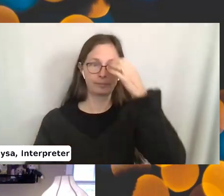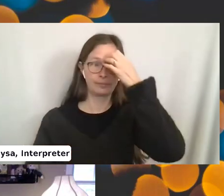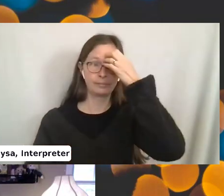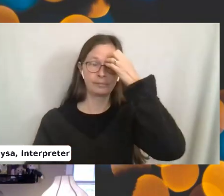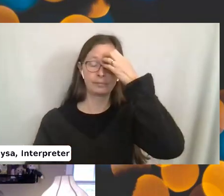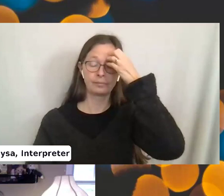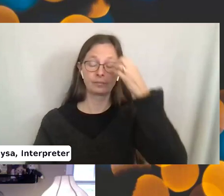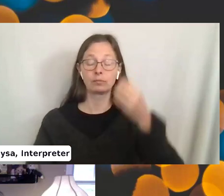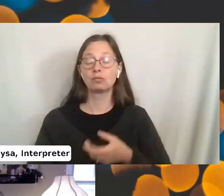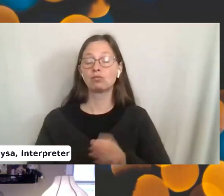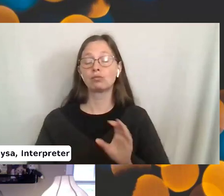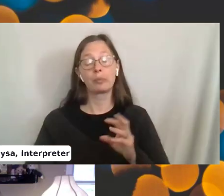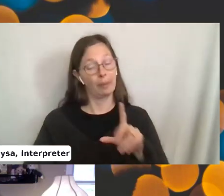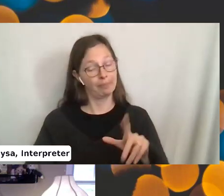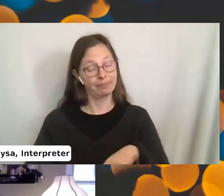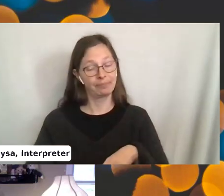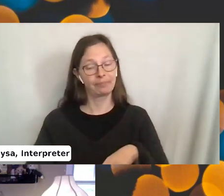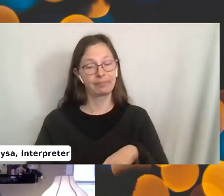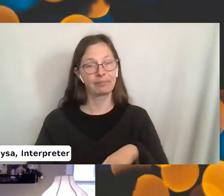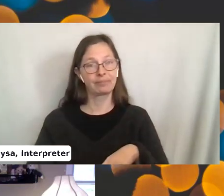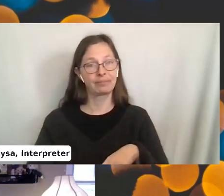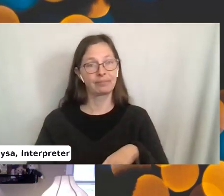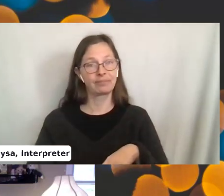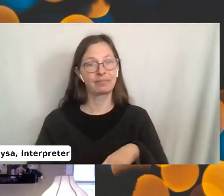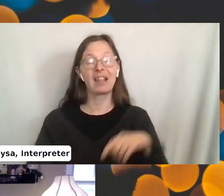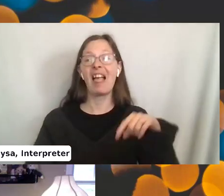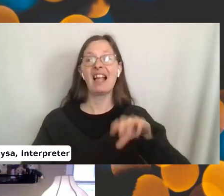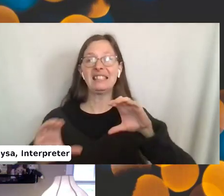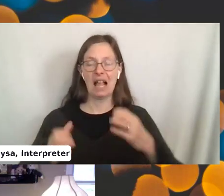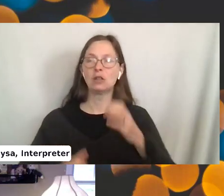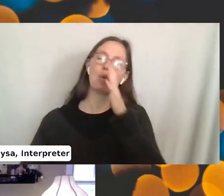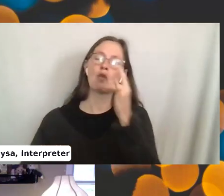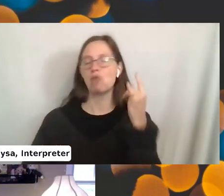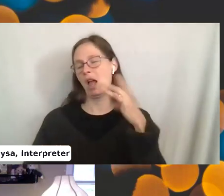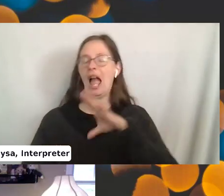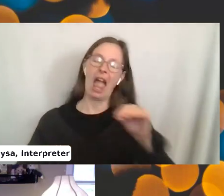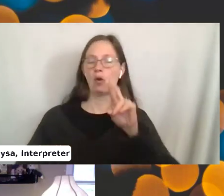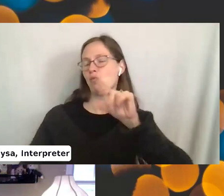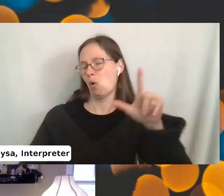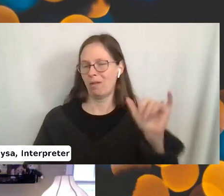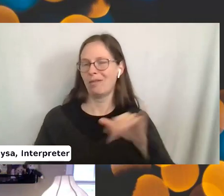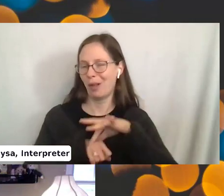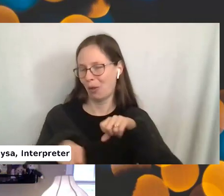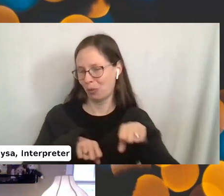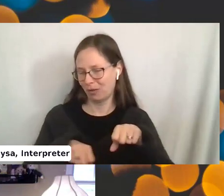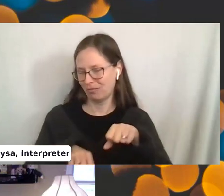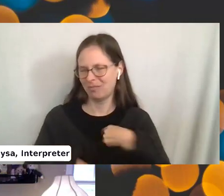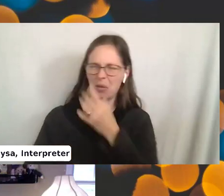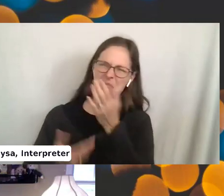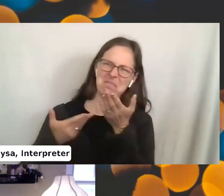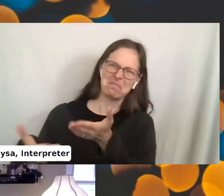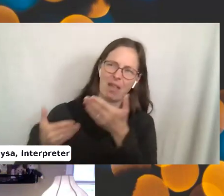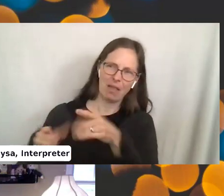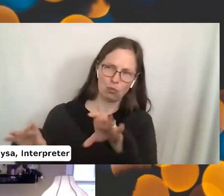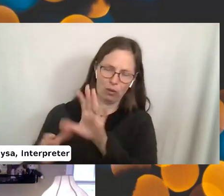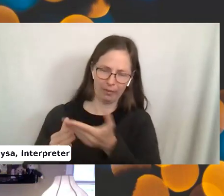Well, this, this, this class is going to rock and roll just like an earthquake. So I'm very excited for it. I'm going to let you do your thing. And we're going